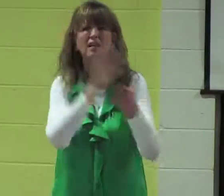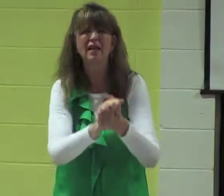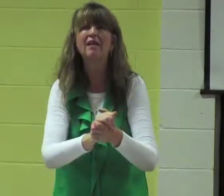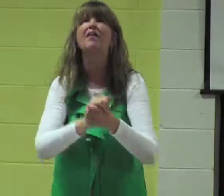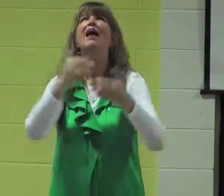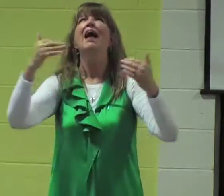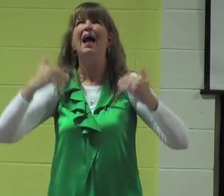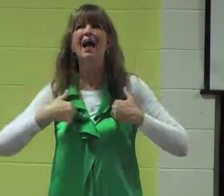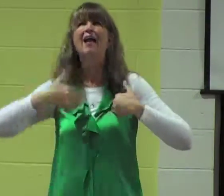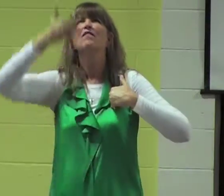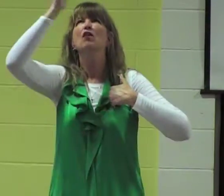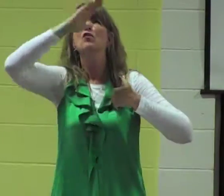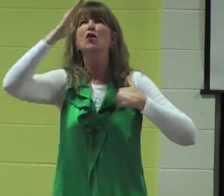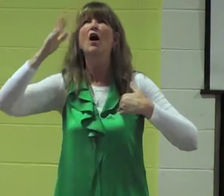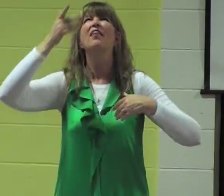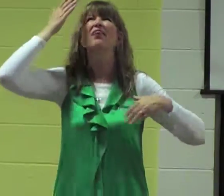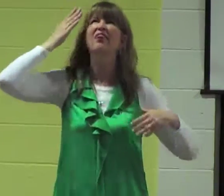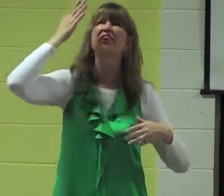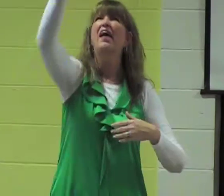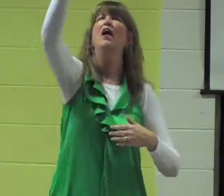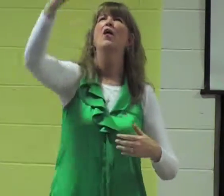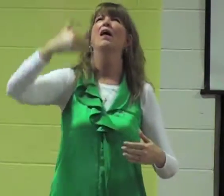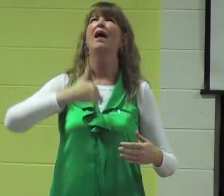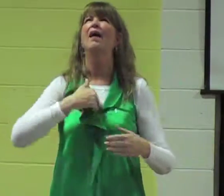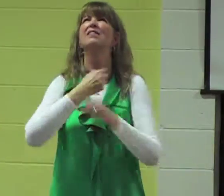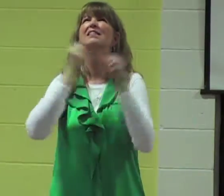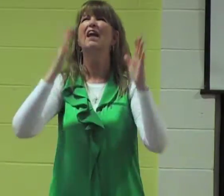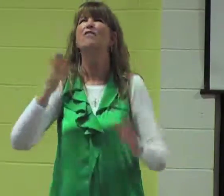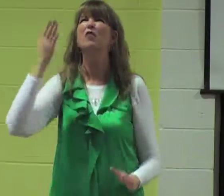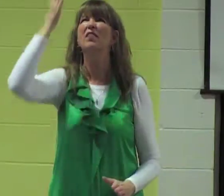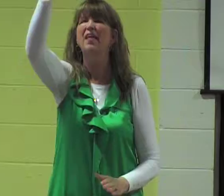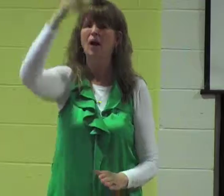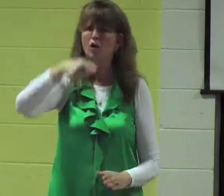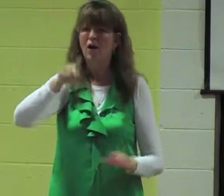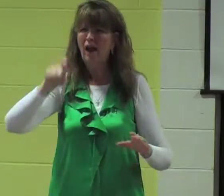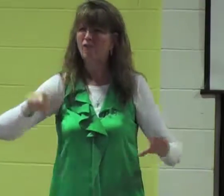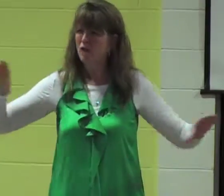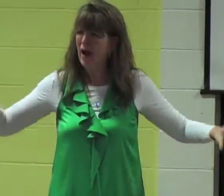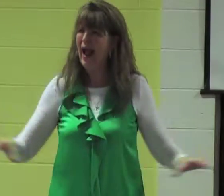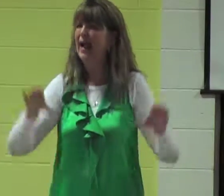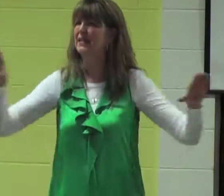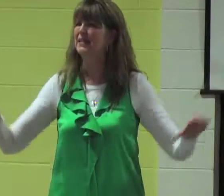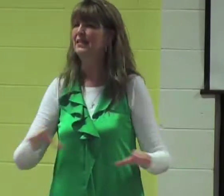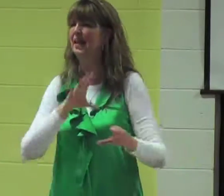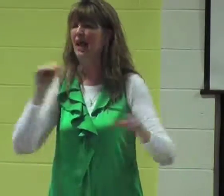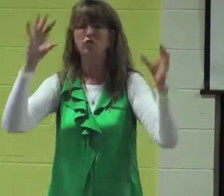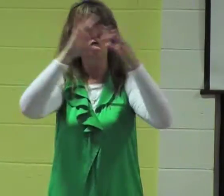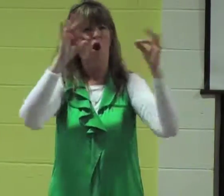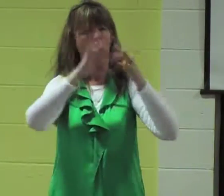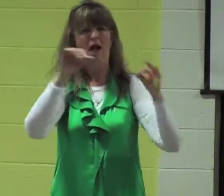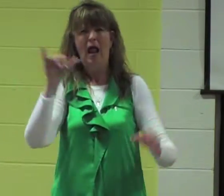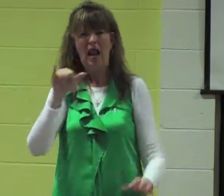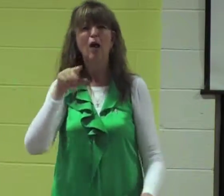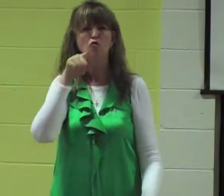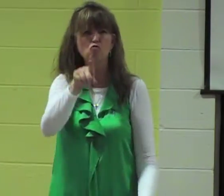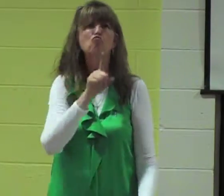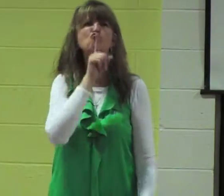as a believer that believes that God is there and he has provided a way of salvation